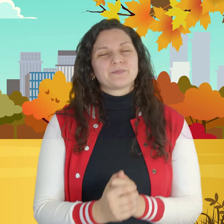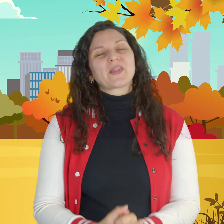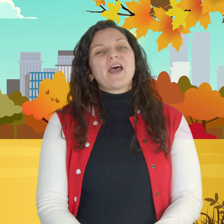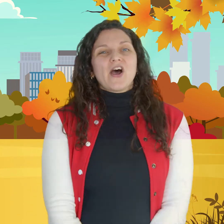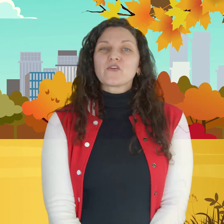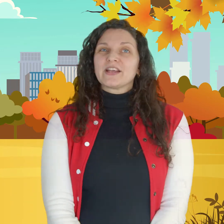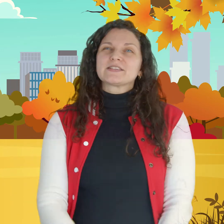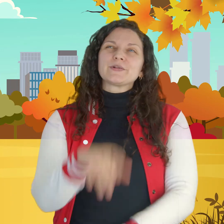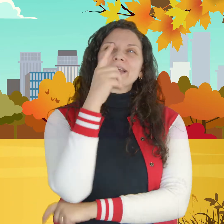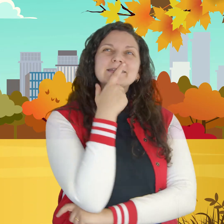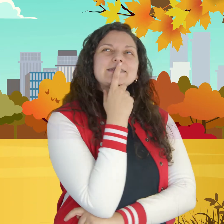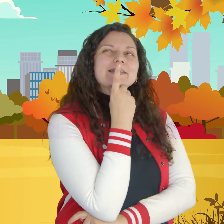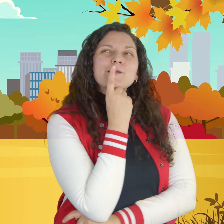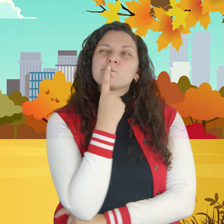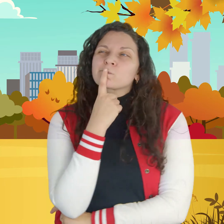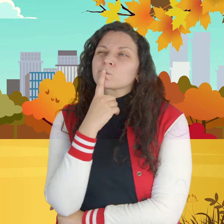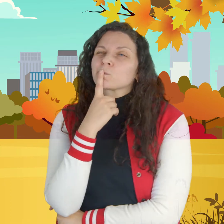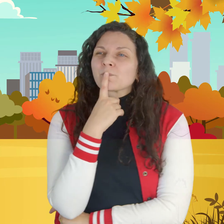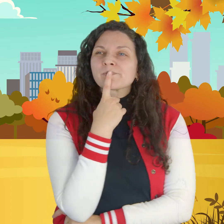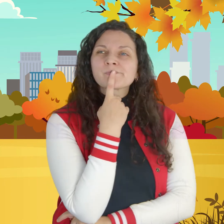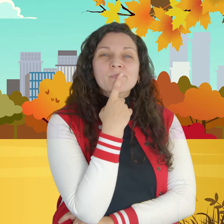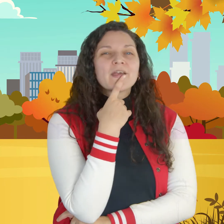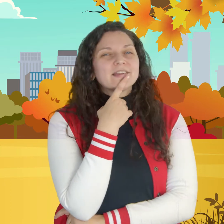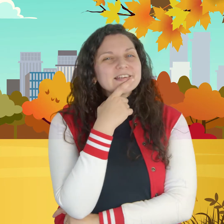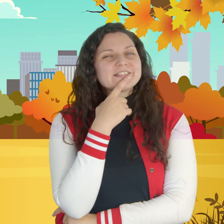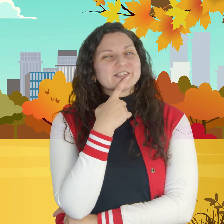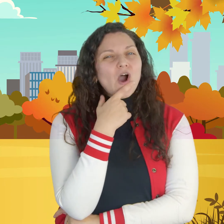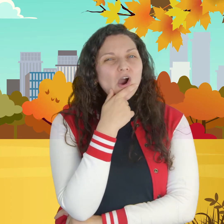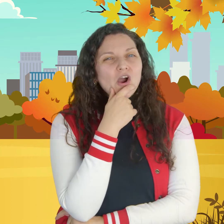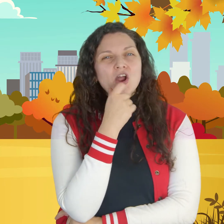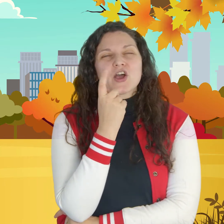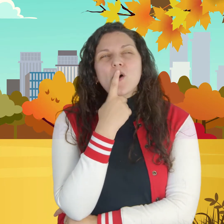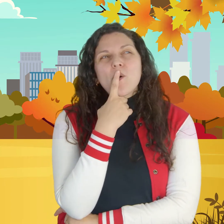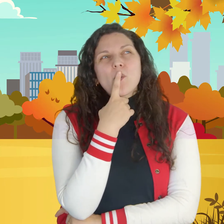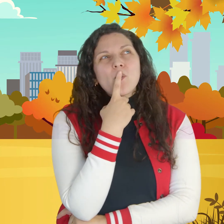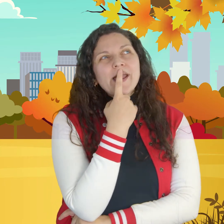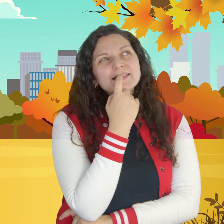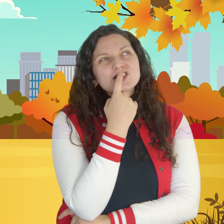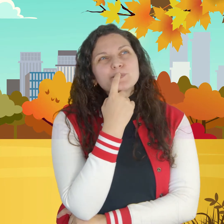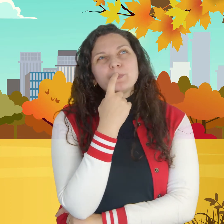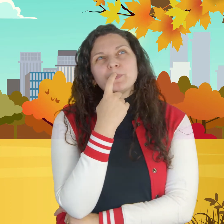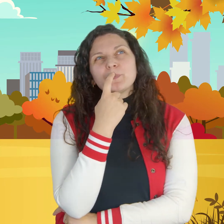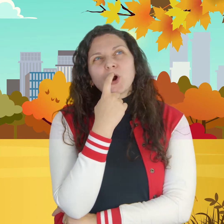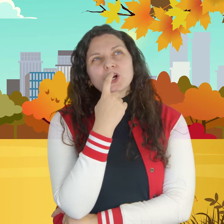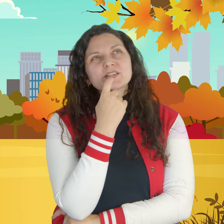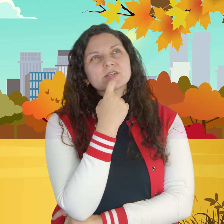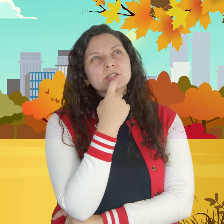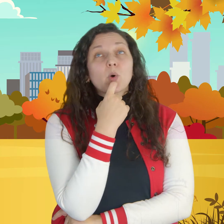all right so let's see hmm this is hard which person or